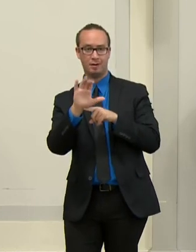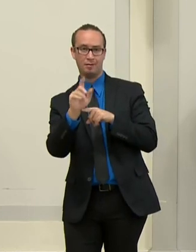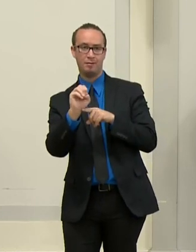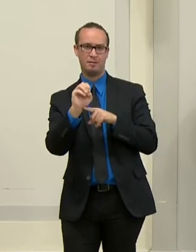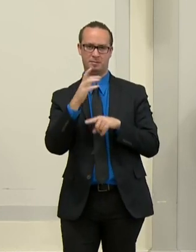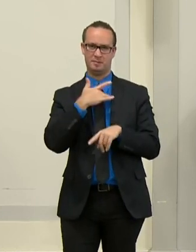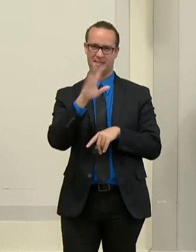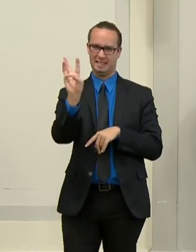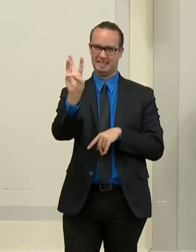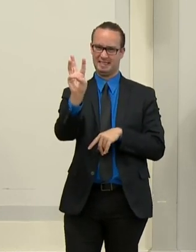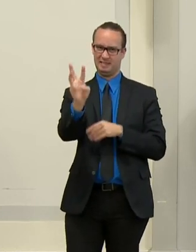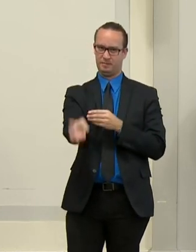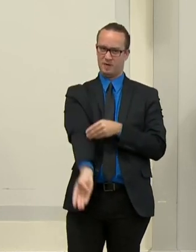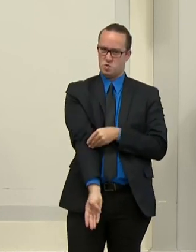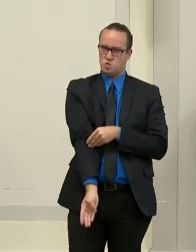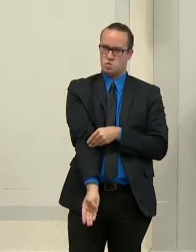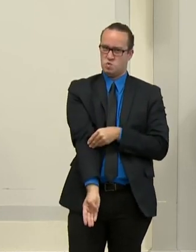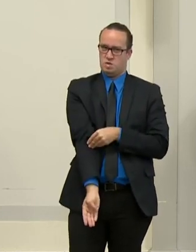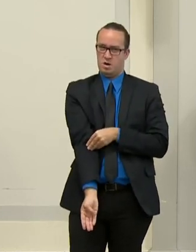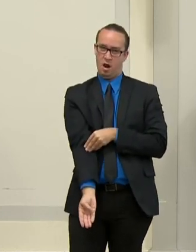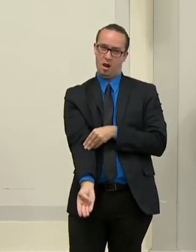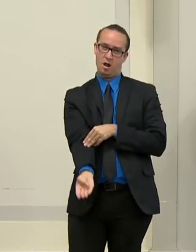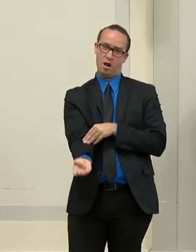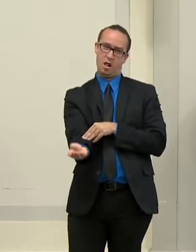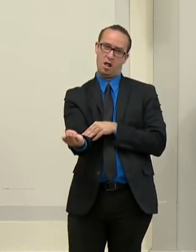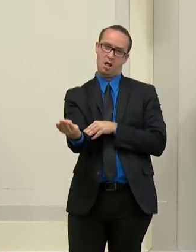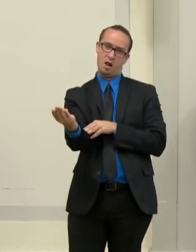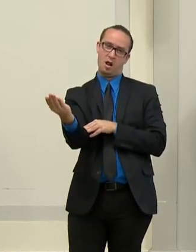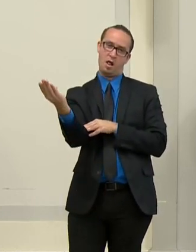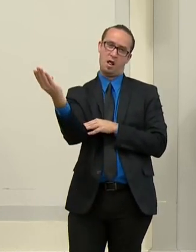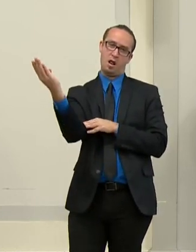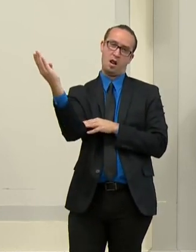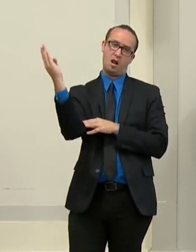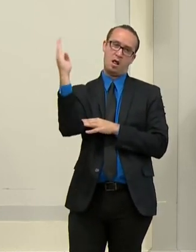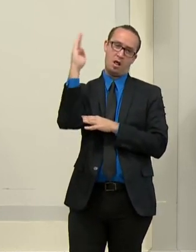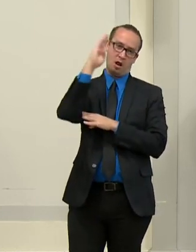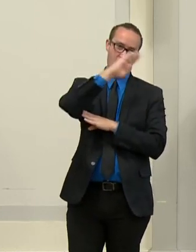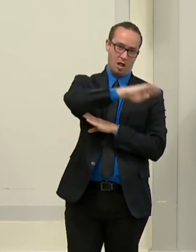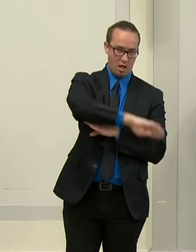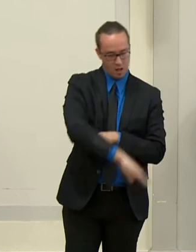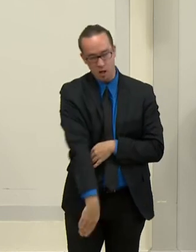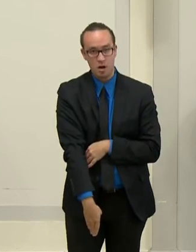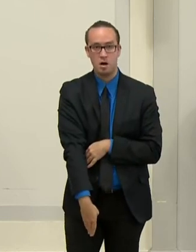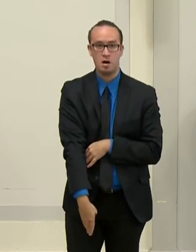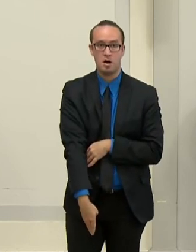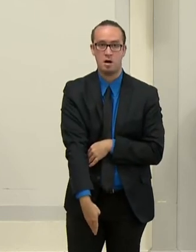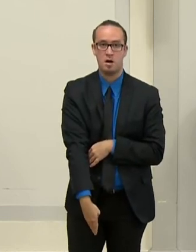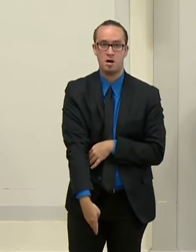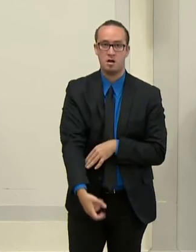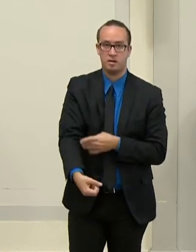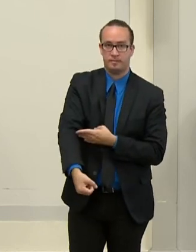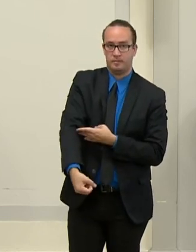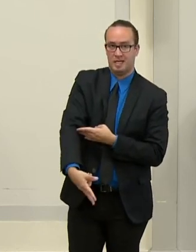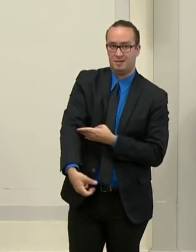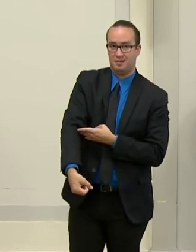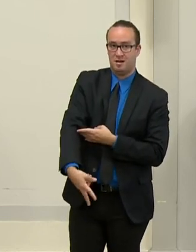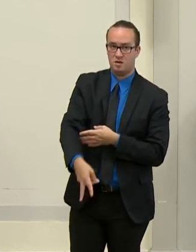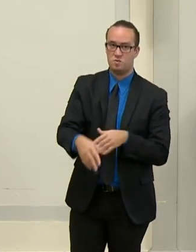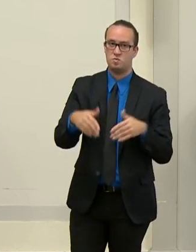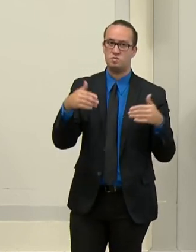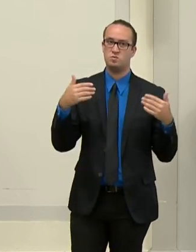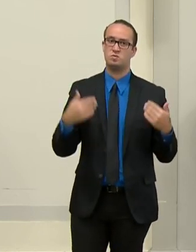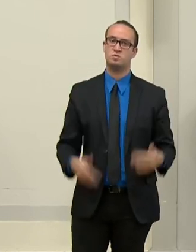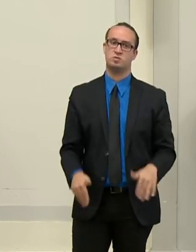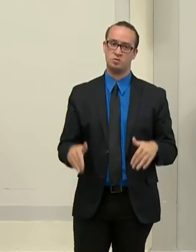AM that night. That's how overwhelmed we are. Then they're expected to be back to work the next